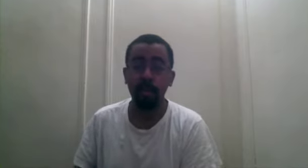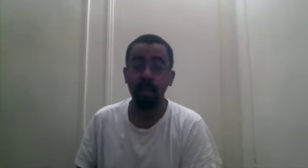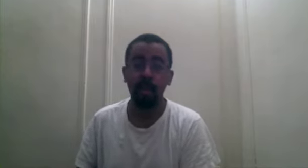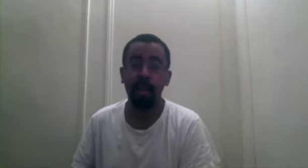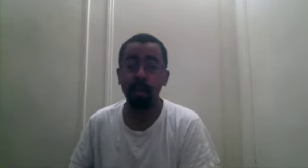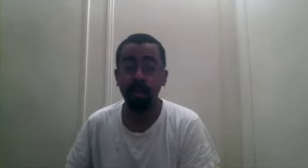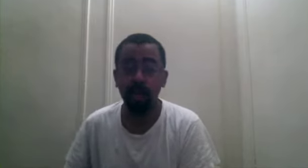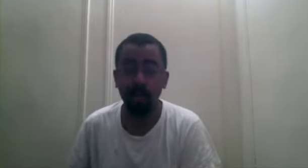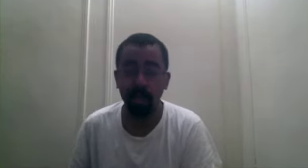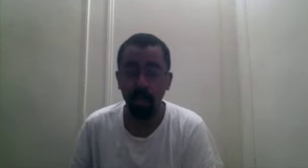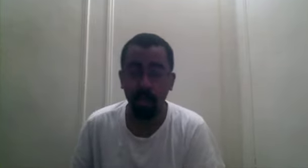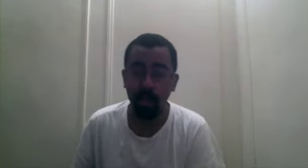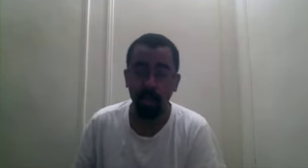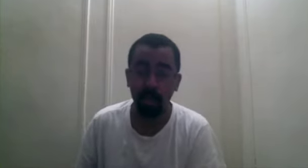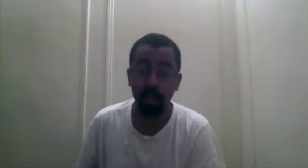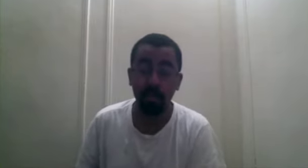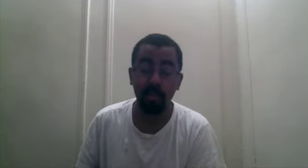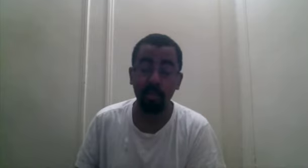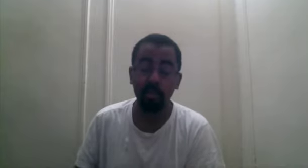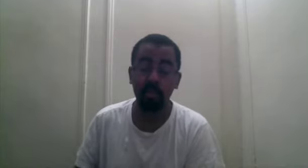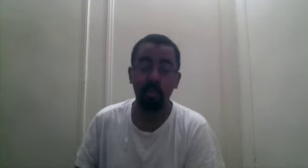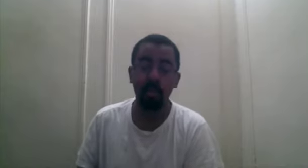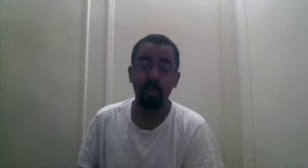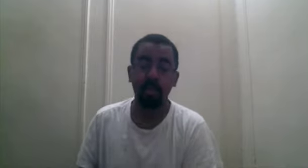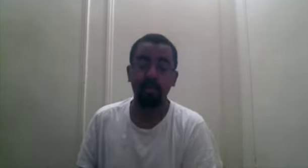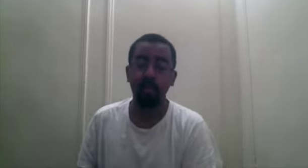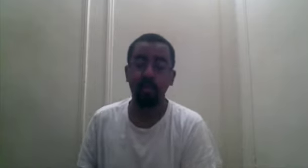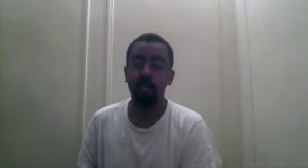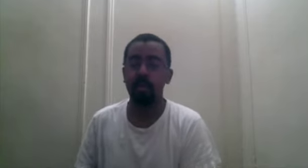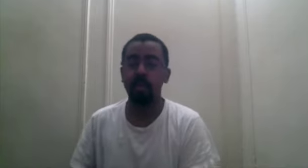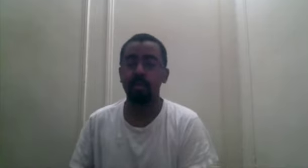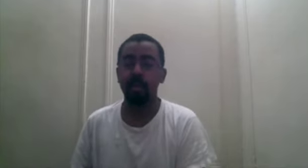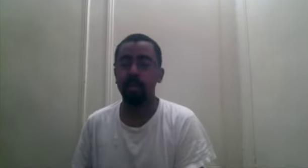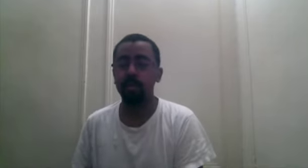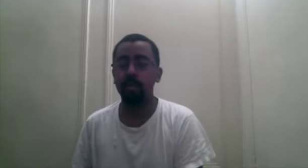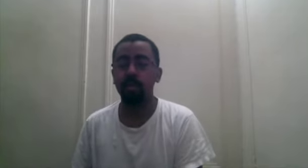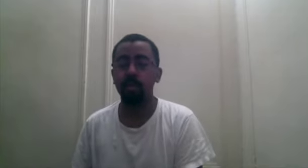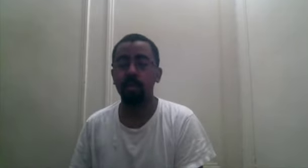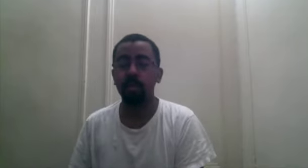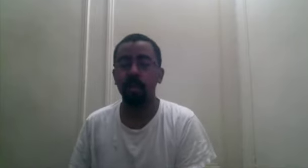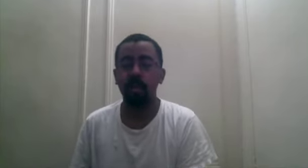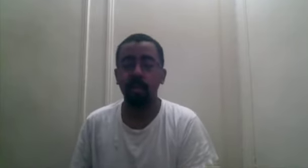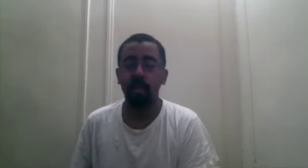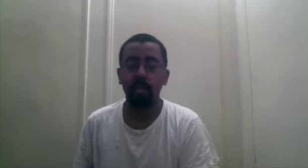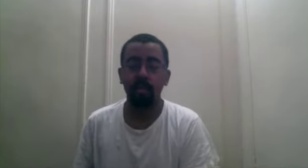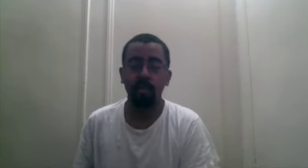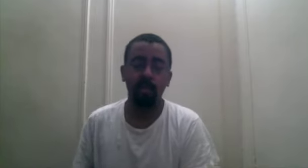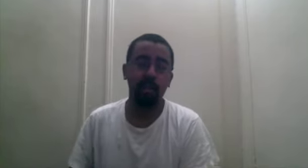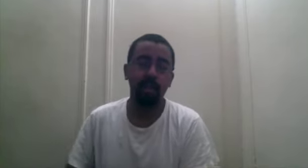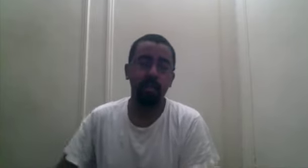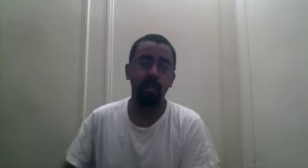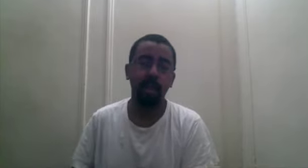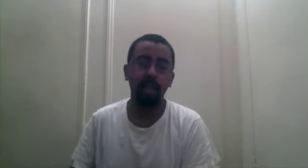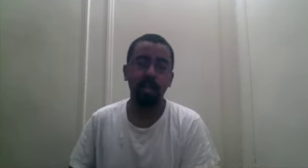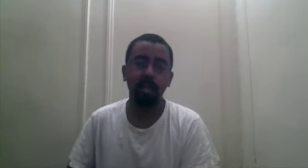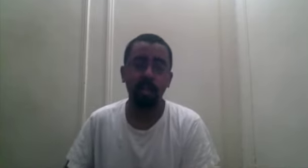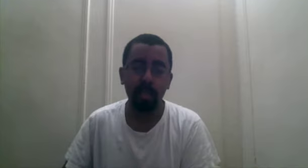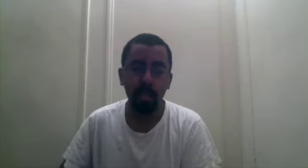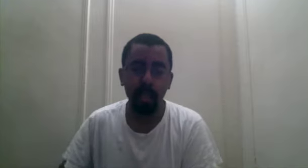has a habit of never calling in unless he wants to, but that's not really important. Until we actually see anything